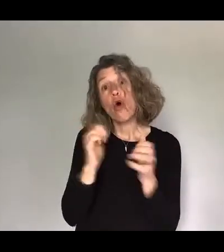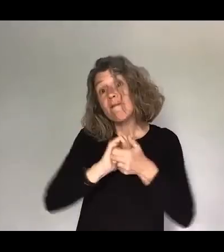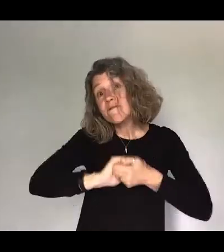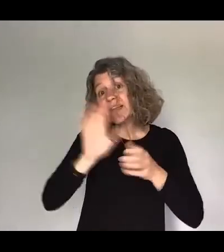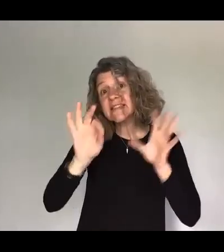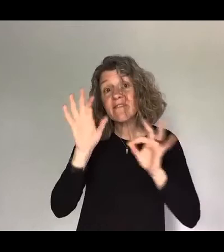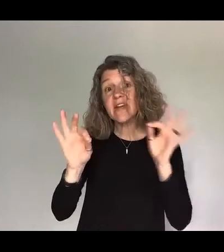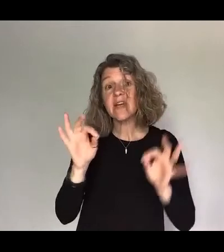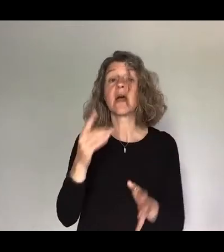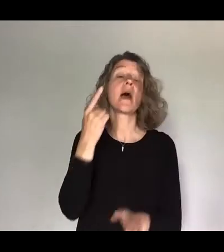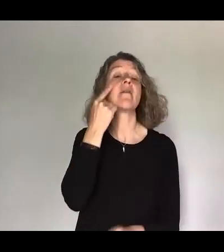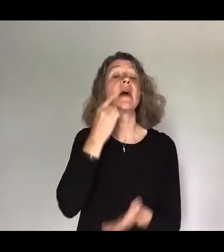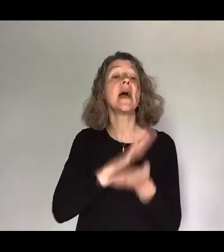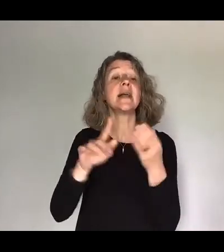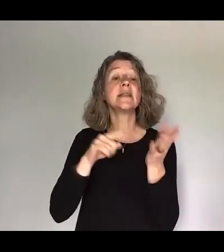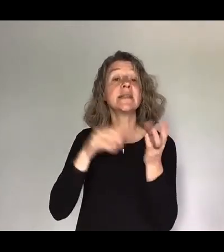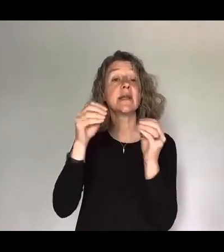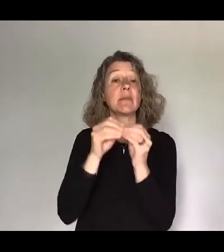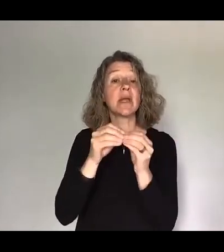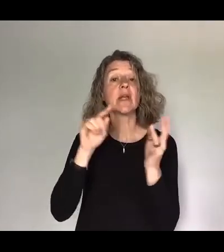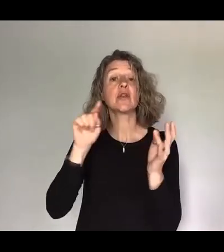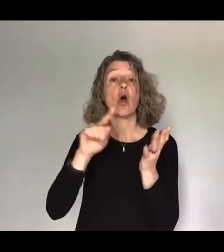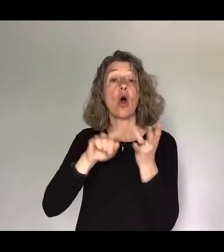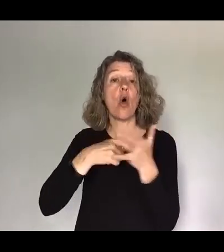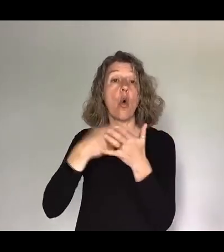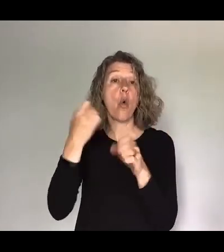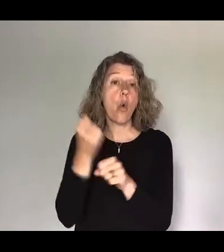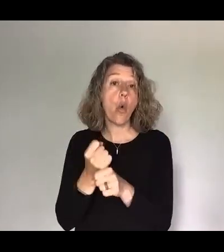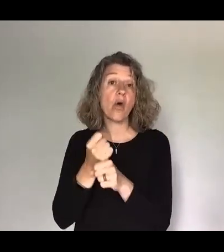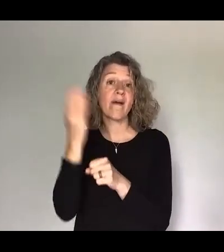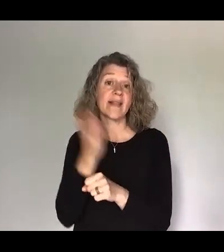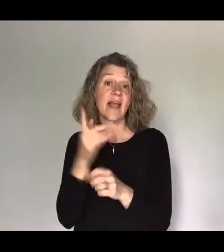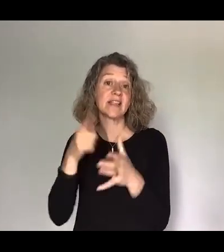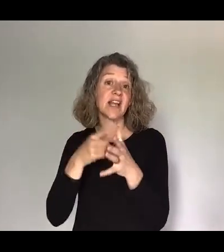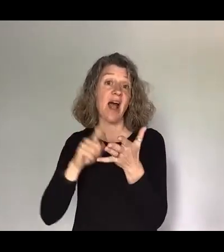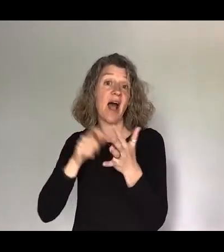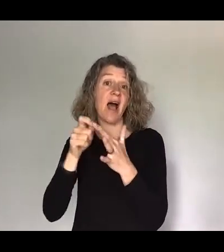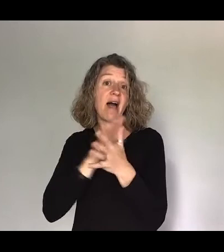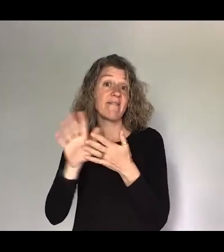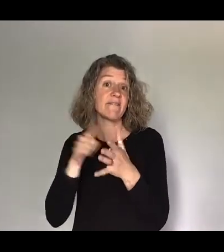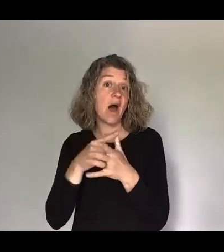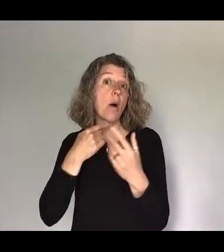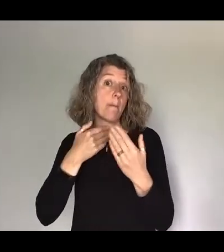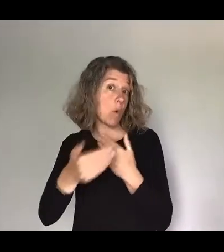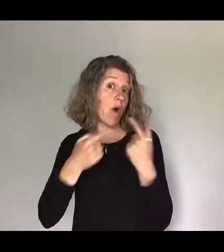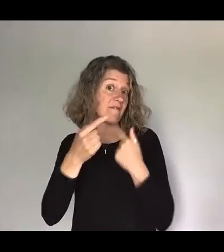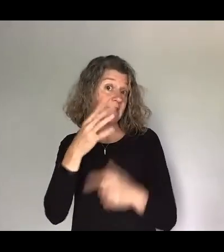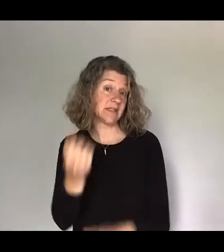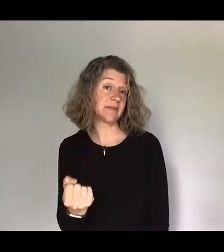head to hdb.org forward slash Alpha to find out some more information. And on Friday, we've got our youth all in